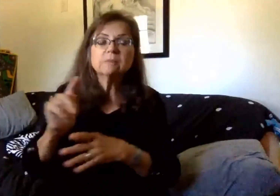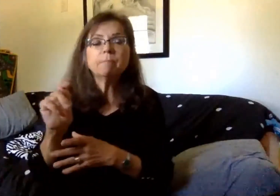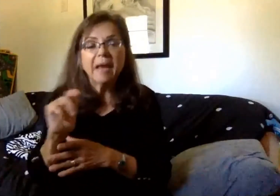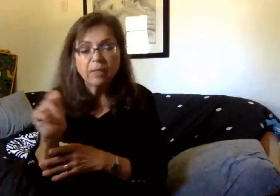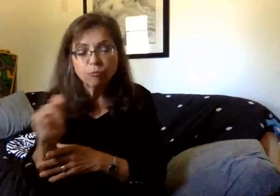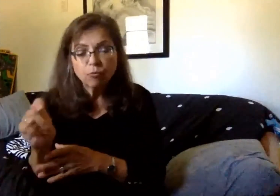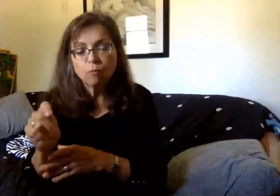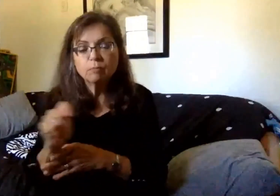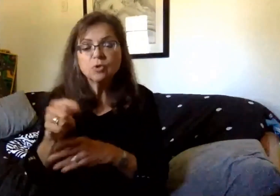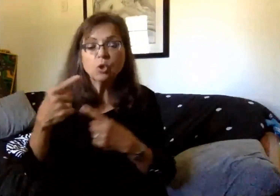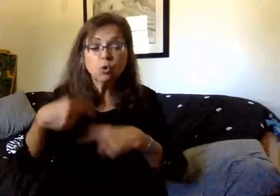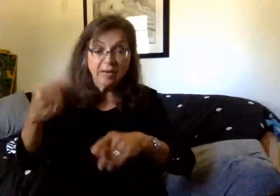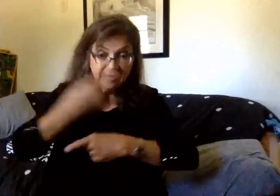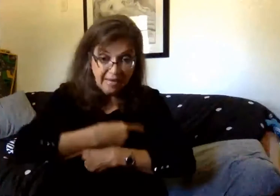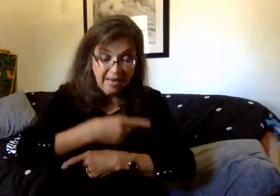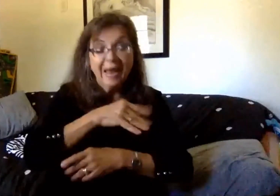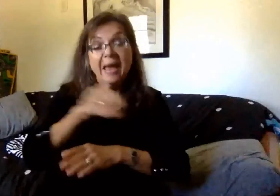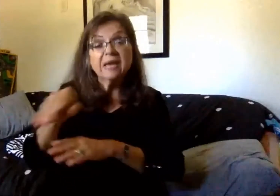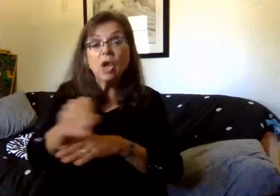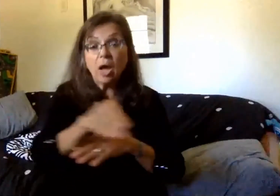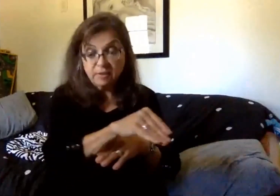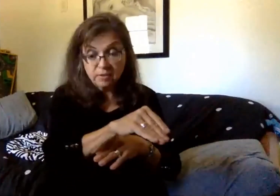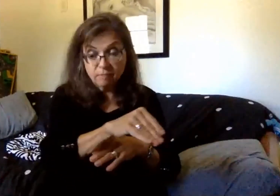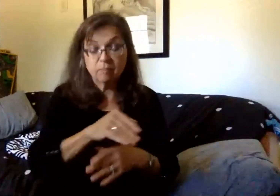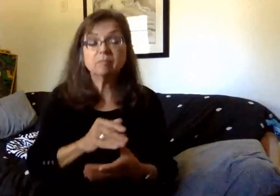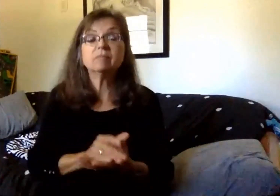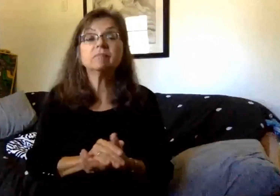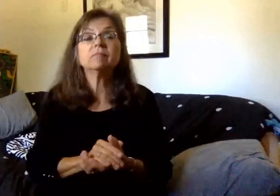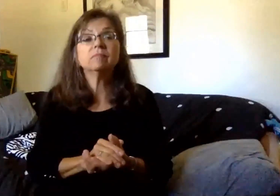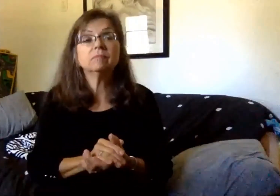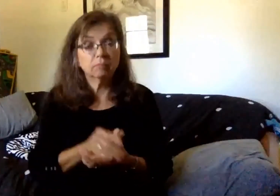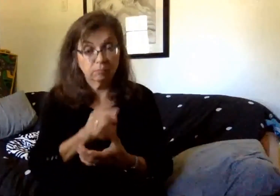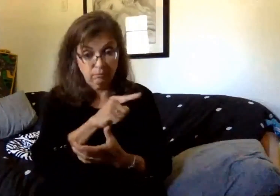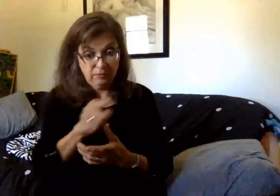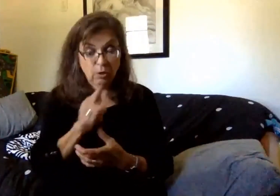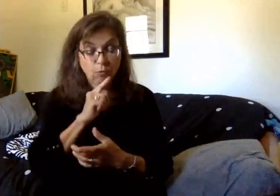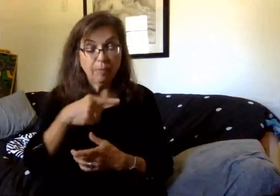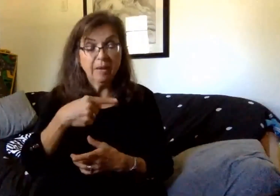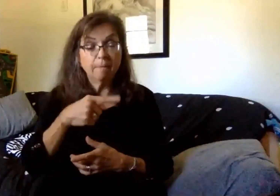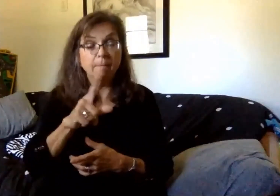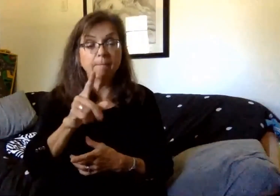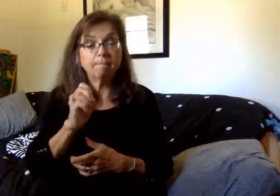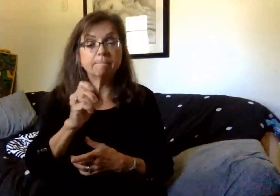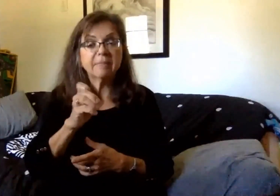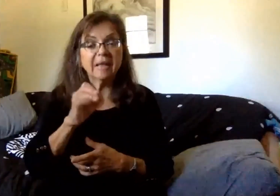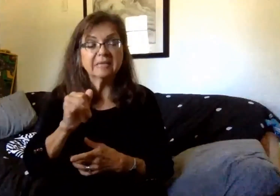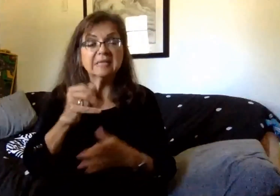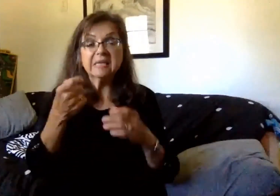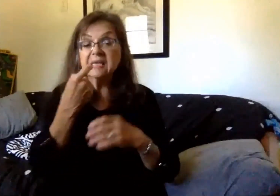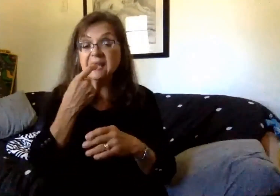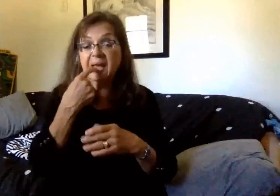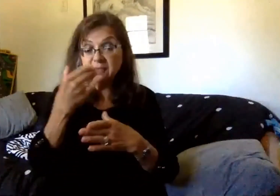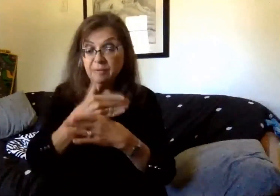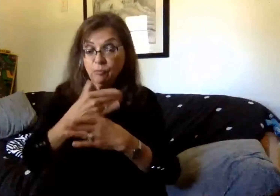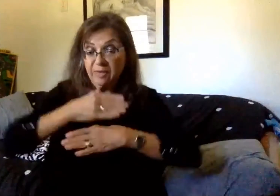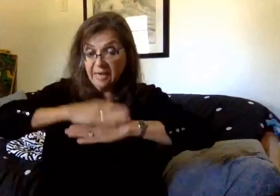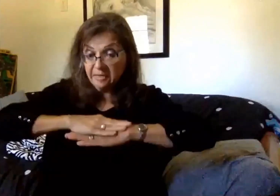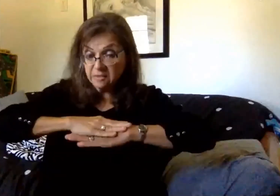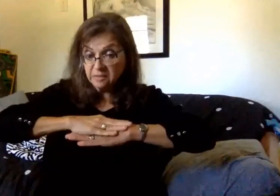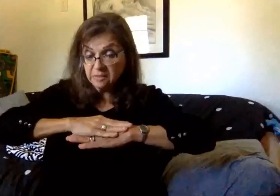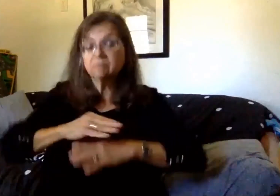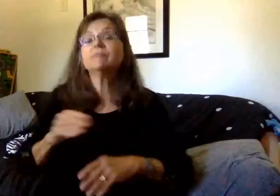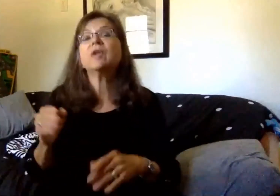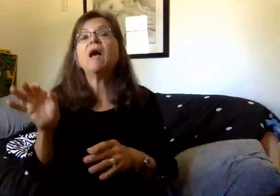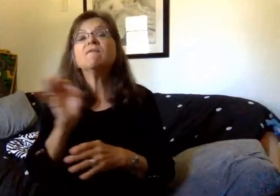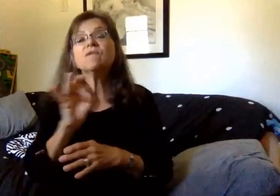in the evening when the building is empty. Will there be plexiglass in between student desks? Furniture will be arranged